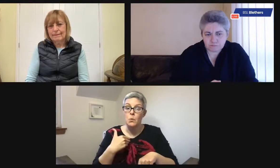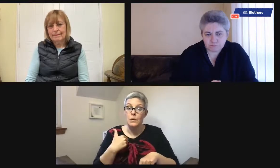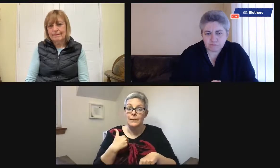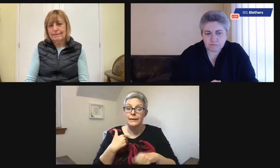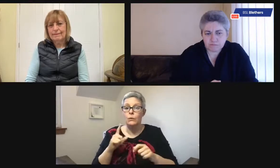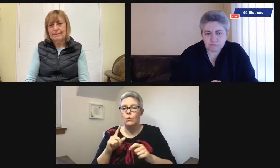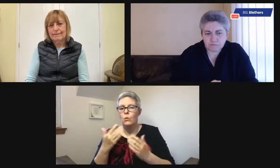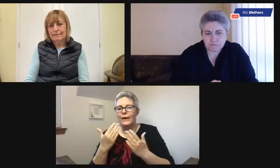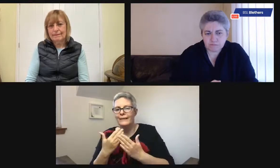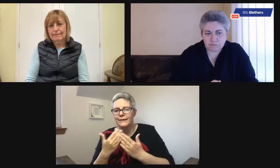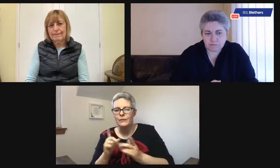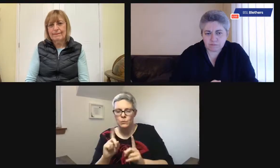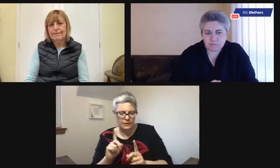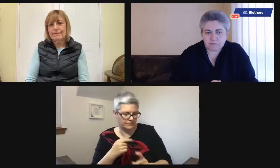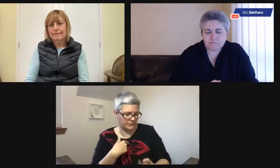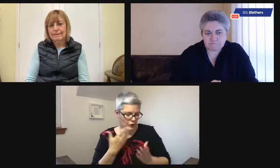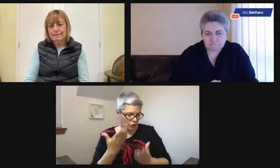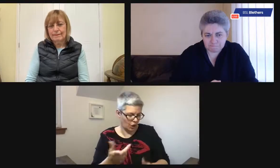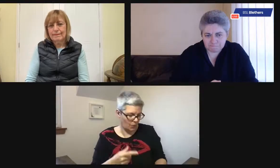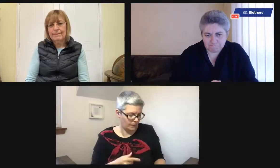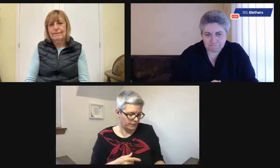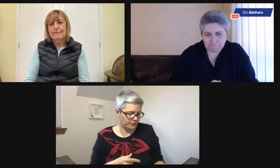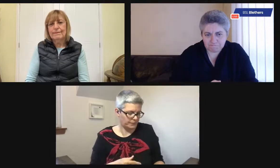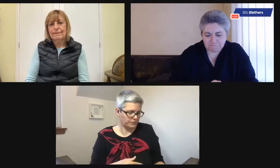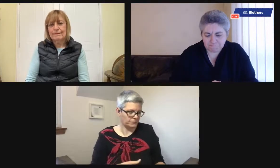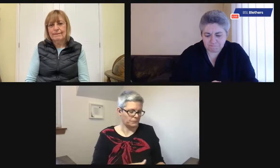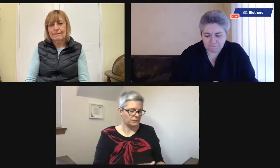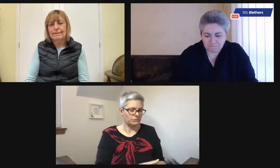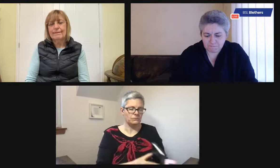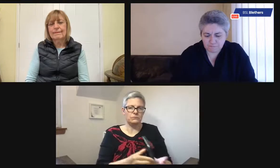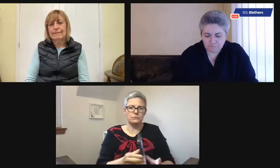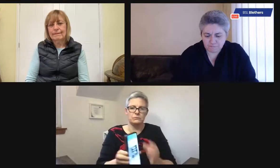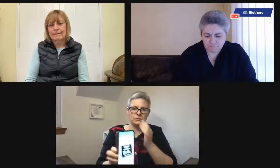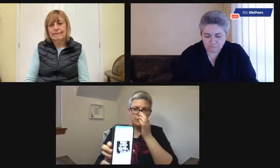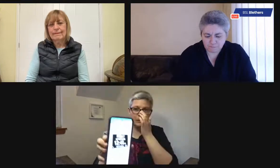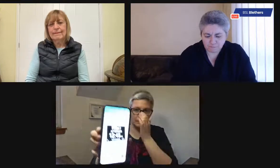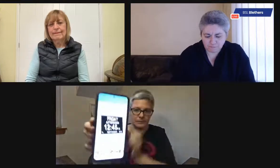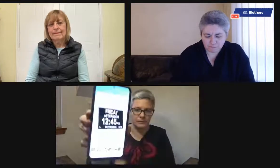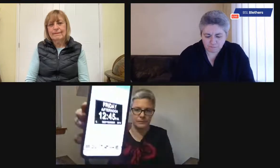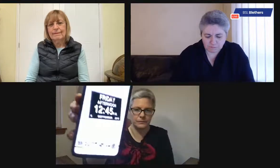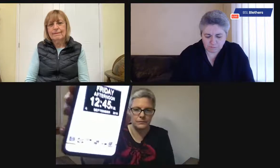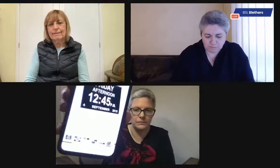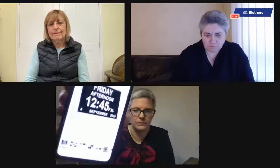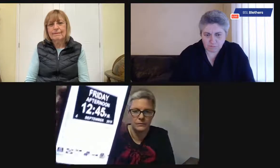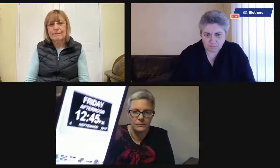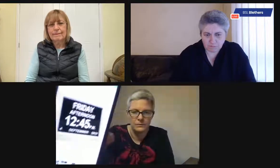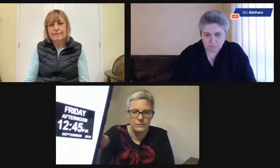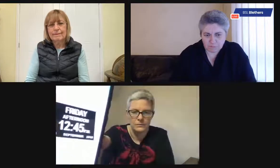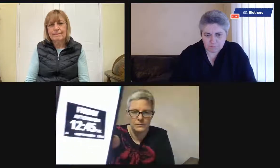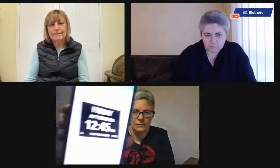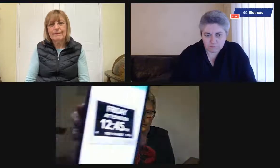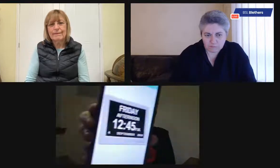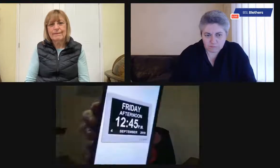Recognizing whether it's a time of day, whether it's a morning or the evening, and there are things that can help you with that. Let me show you this.